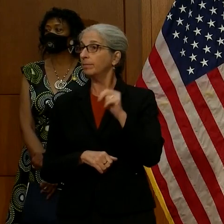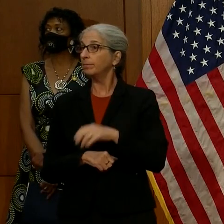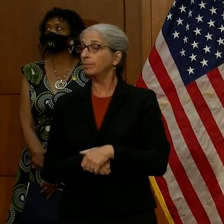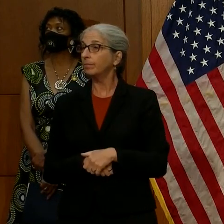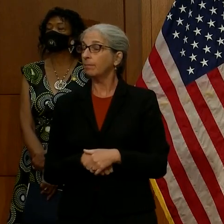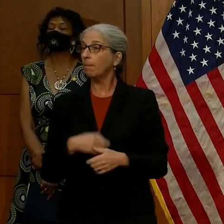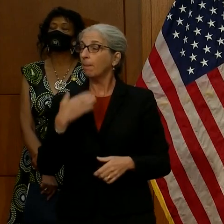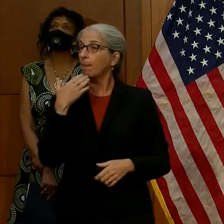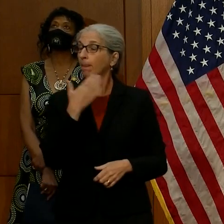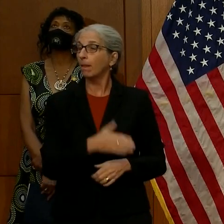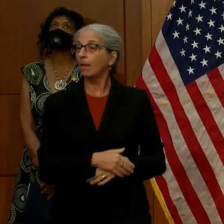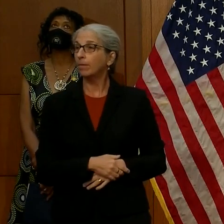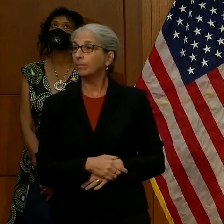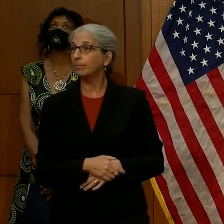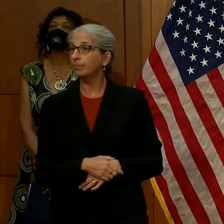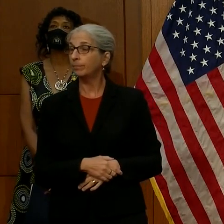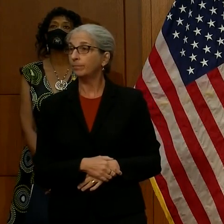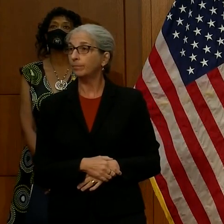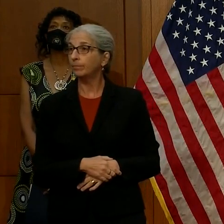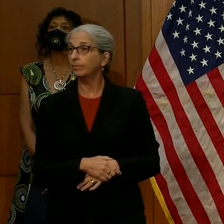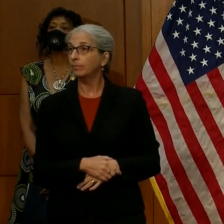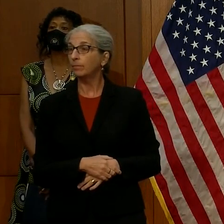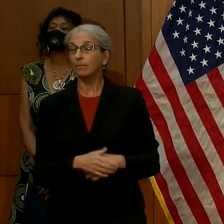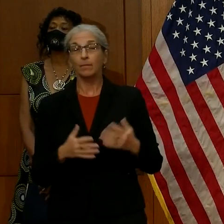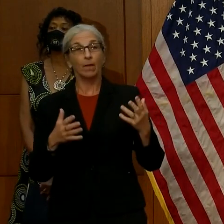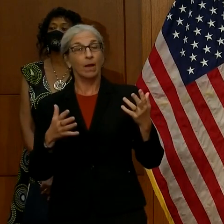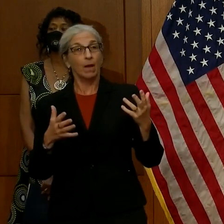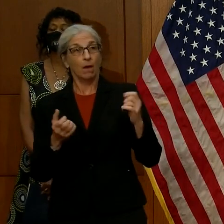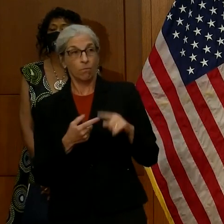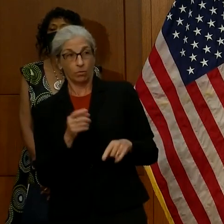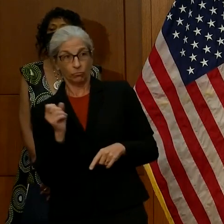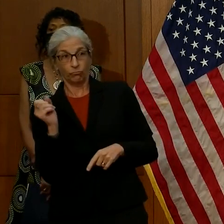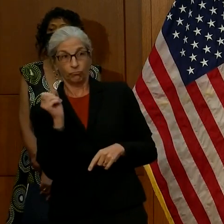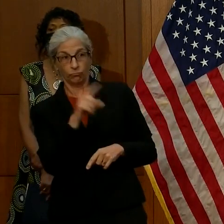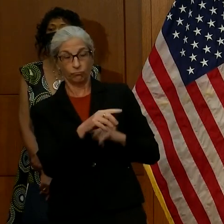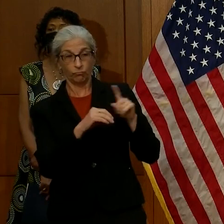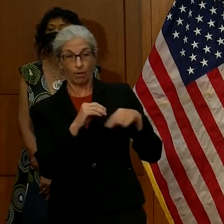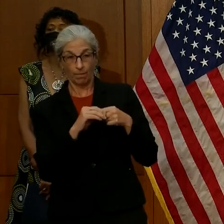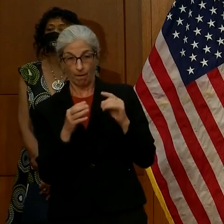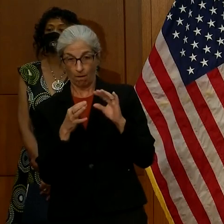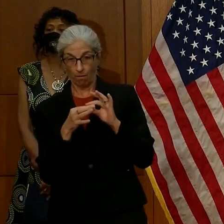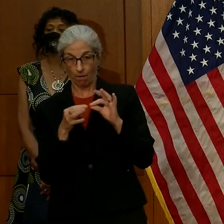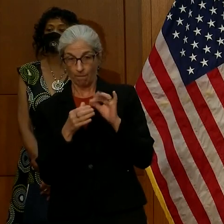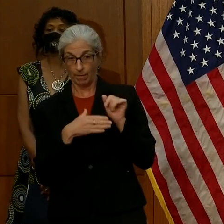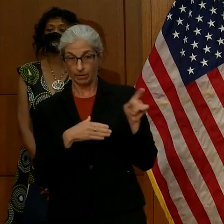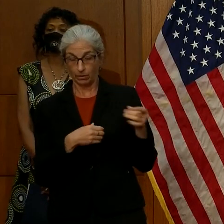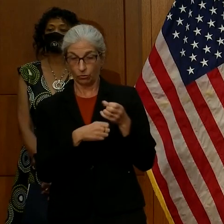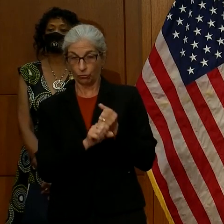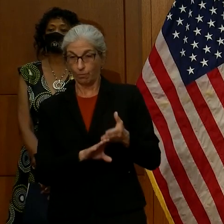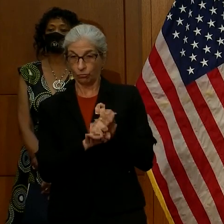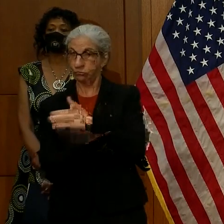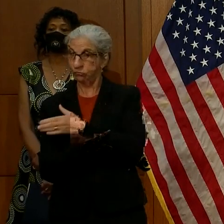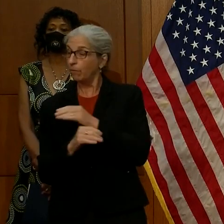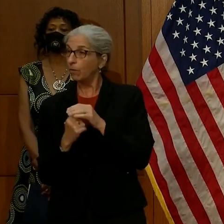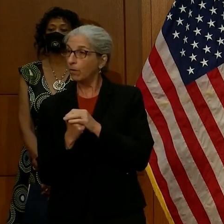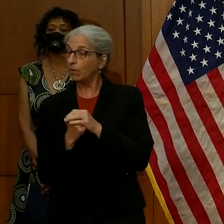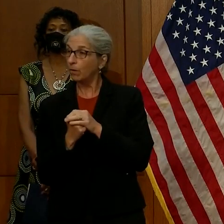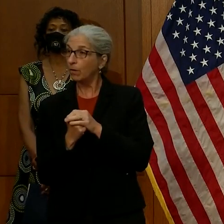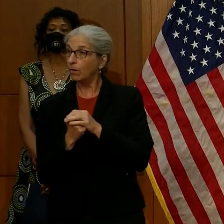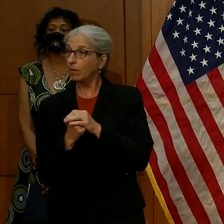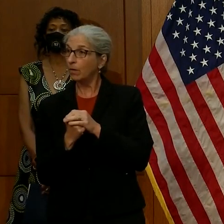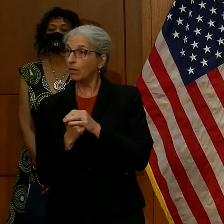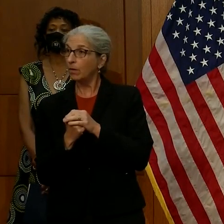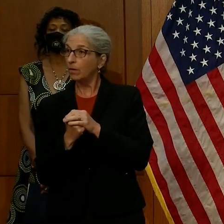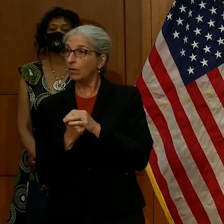Thank you, Melissa. Governor, I want to follow up on some comments you made earlier in the conference about the extent of the